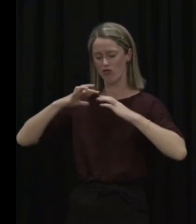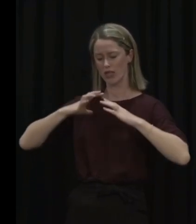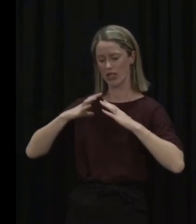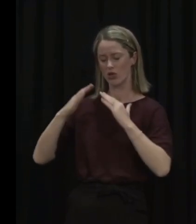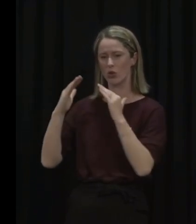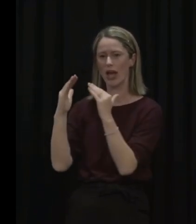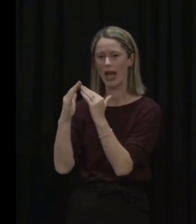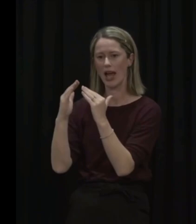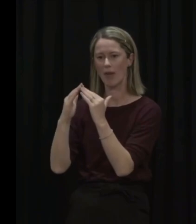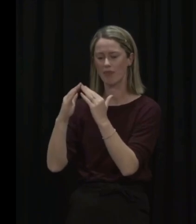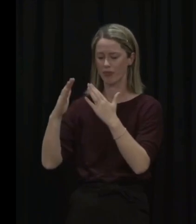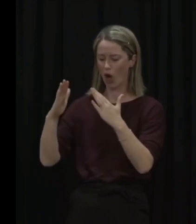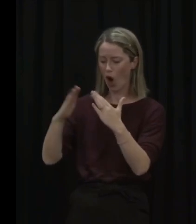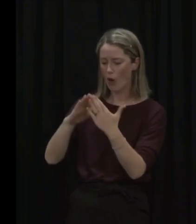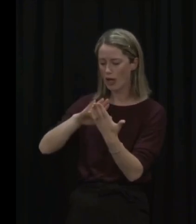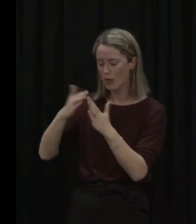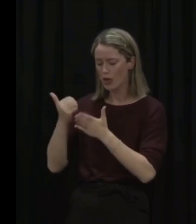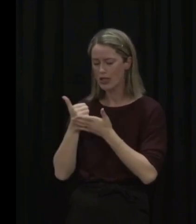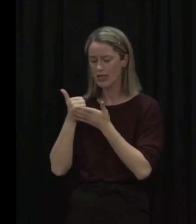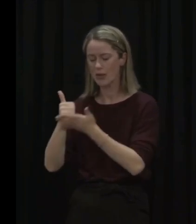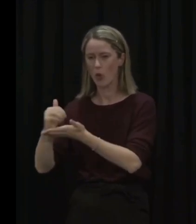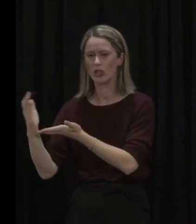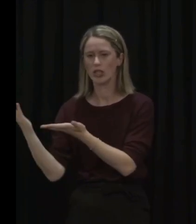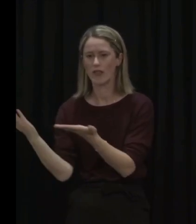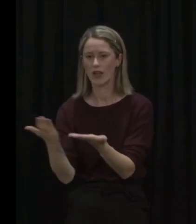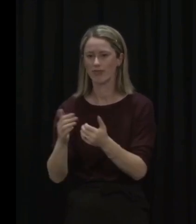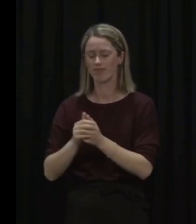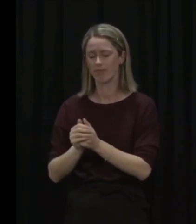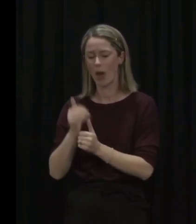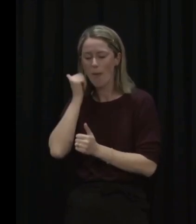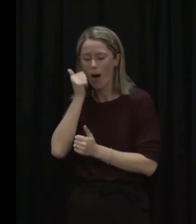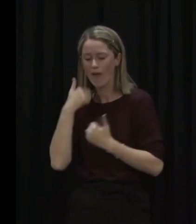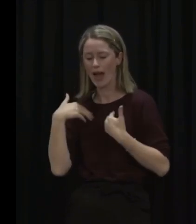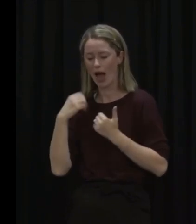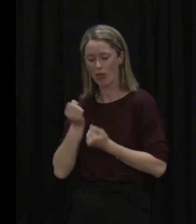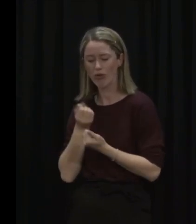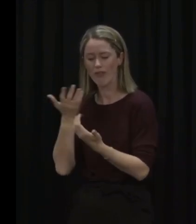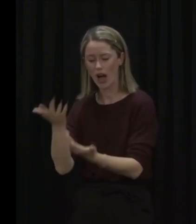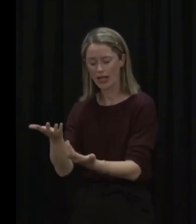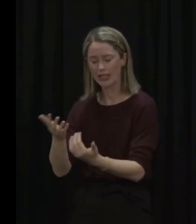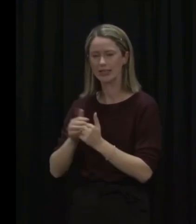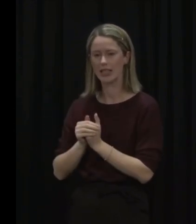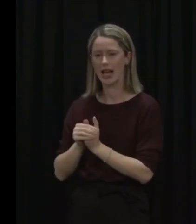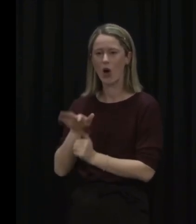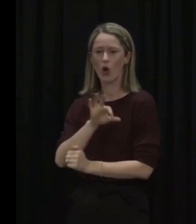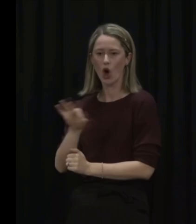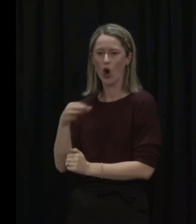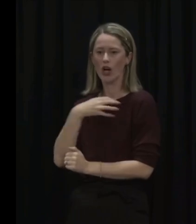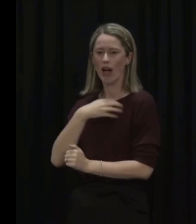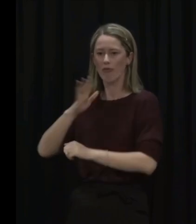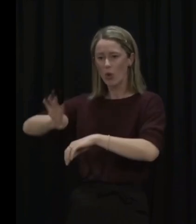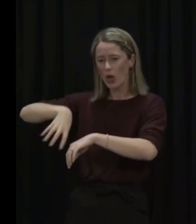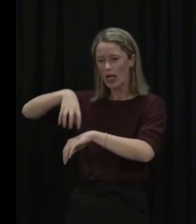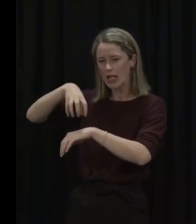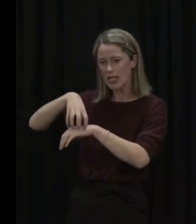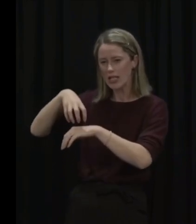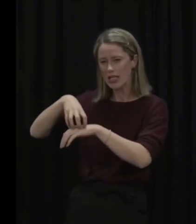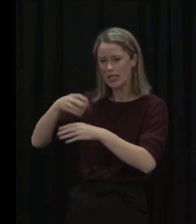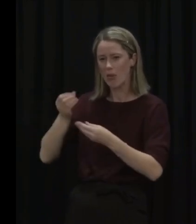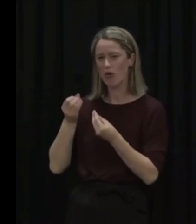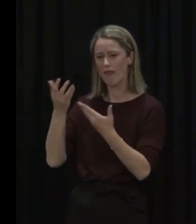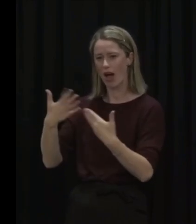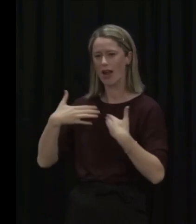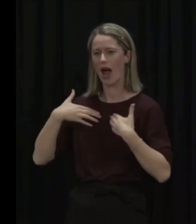care, home and community support services, kaupapa Māori health providers, and non-government organisations that provide